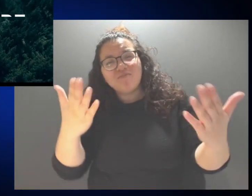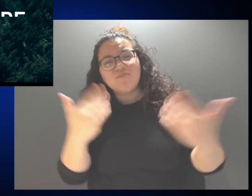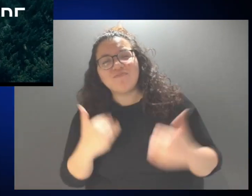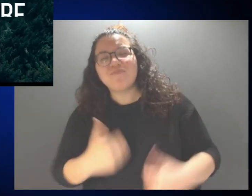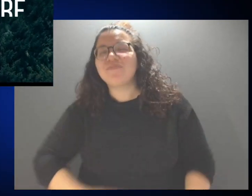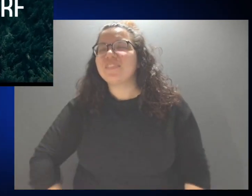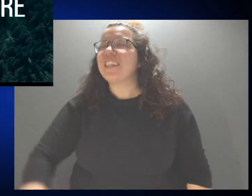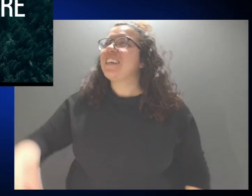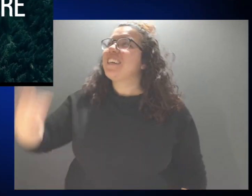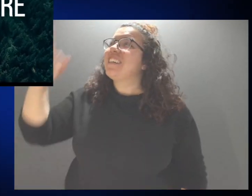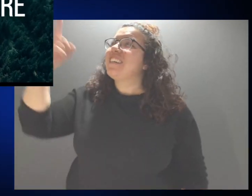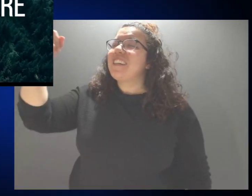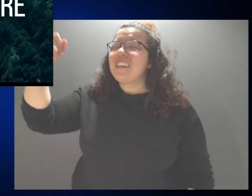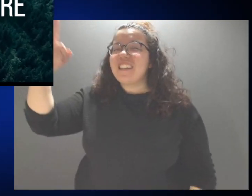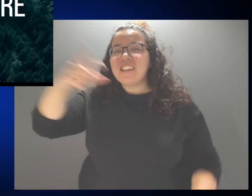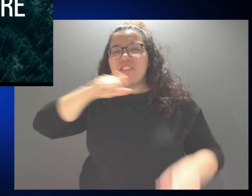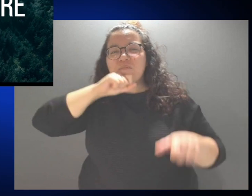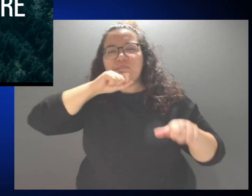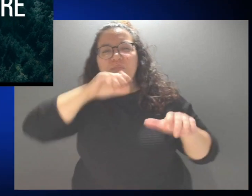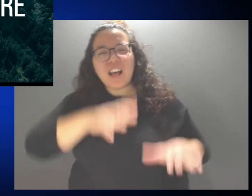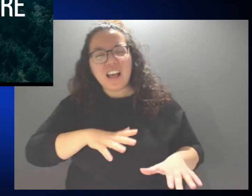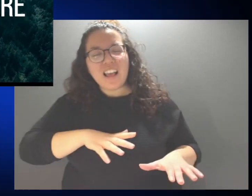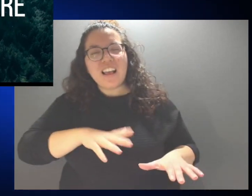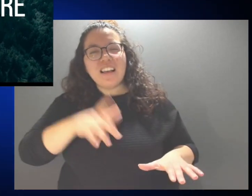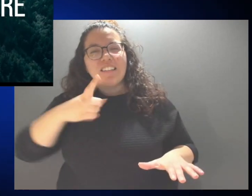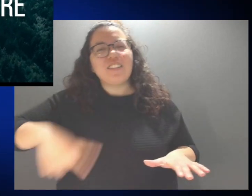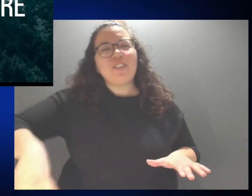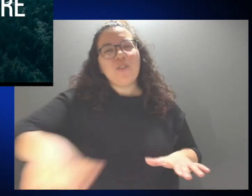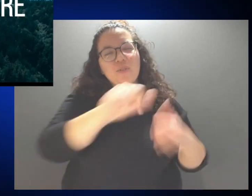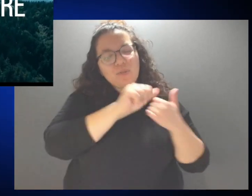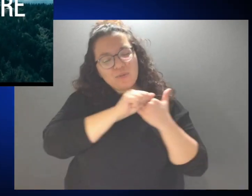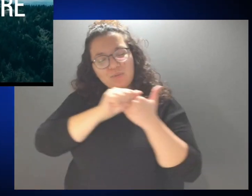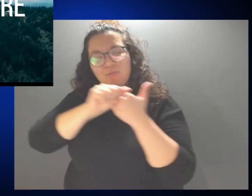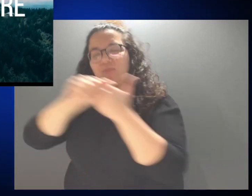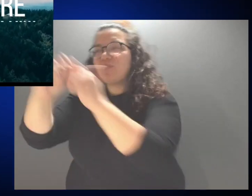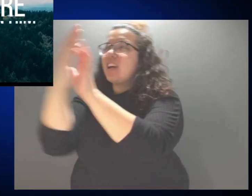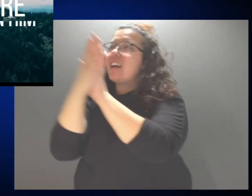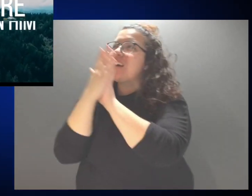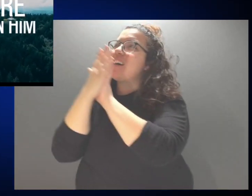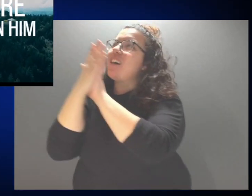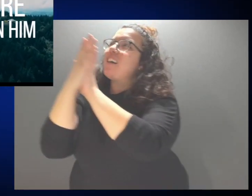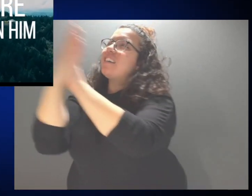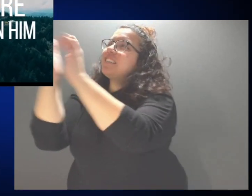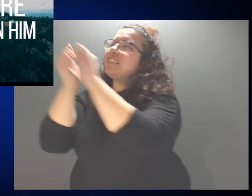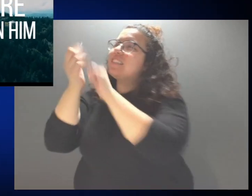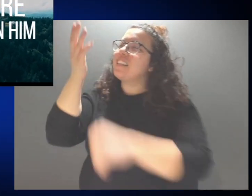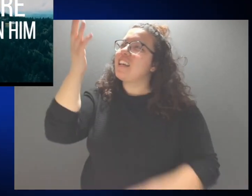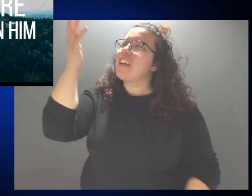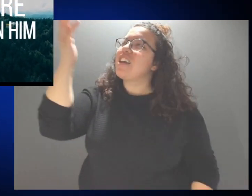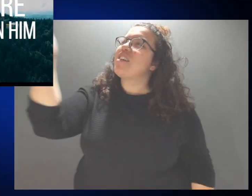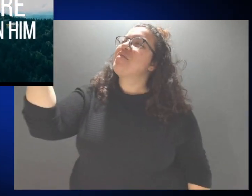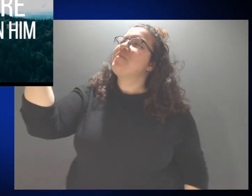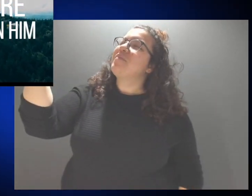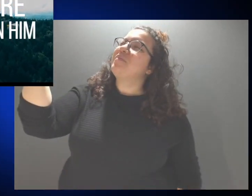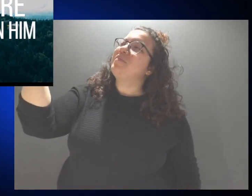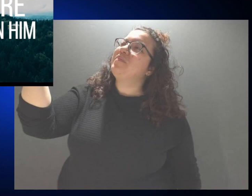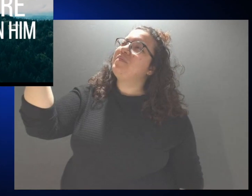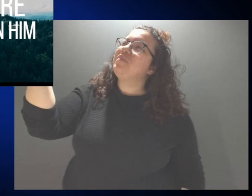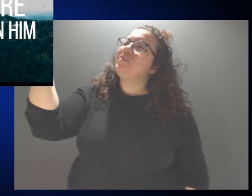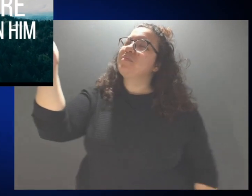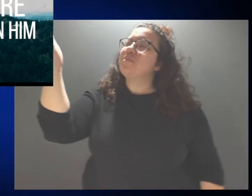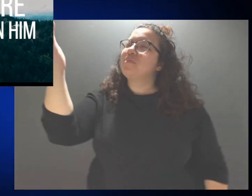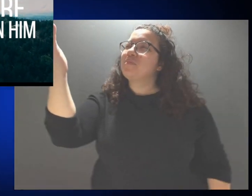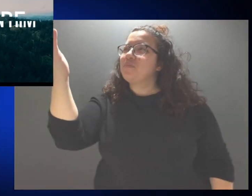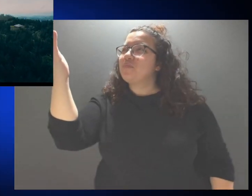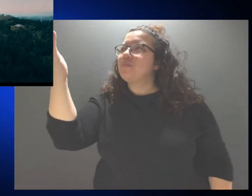Oh, bless it and see it, who hides in hell.